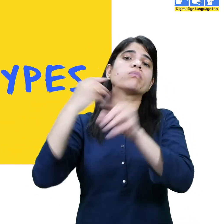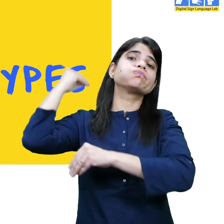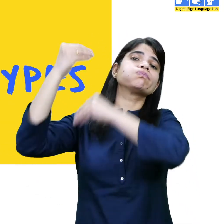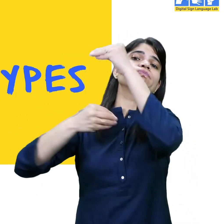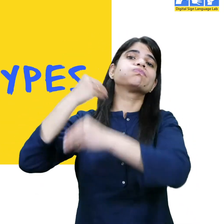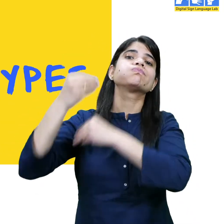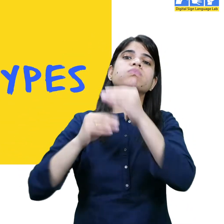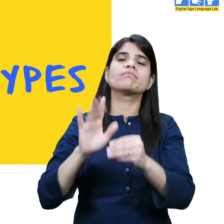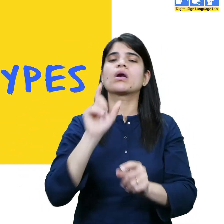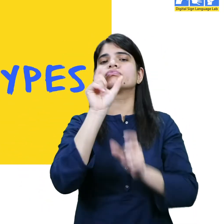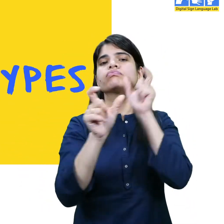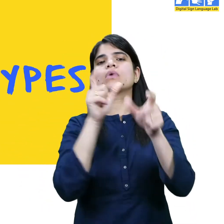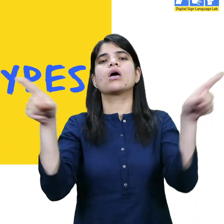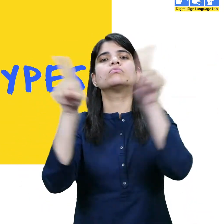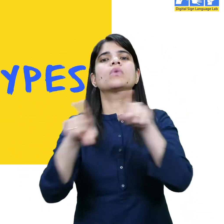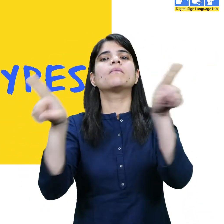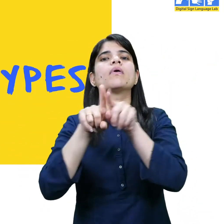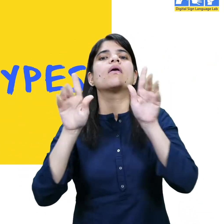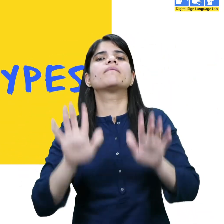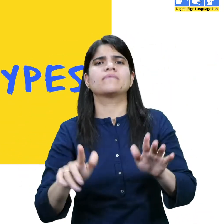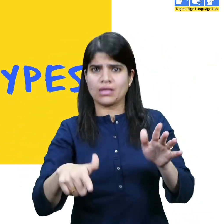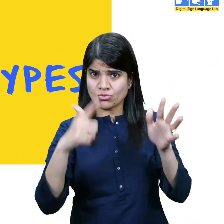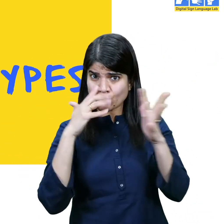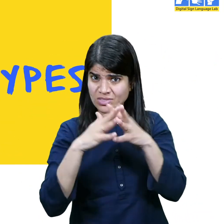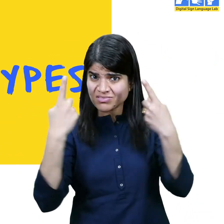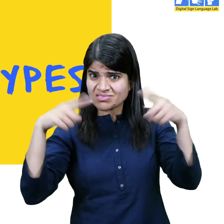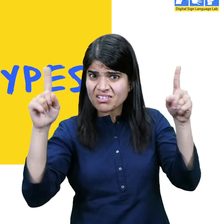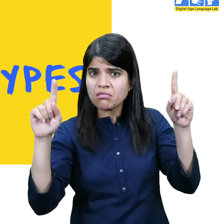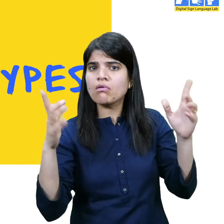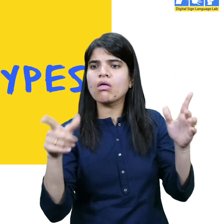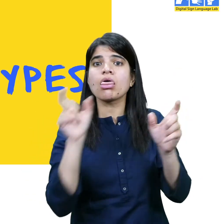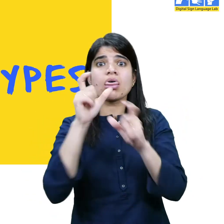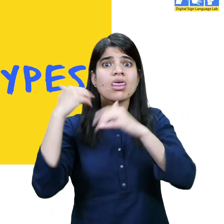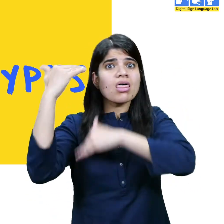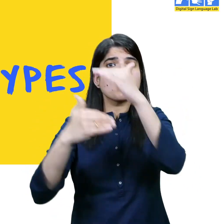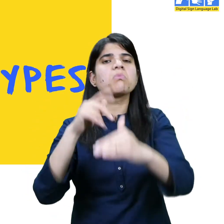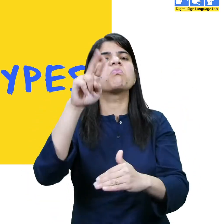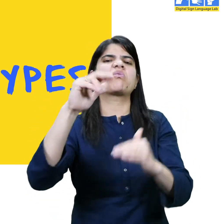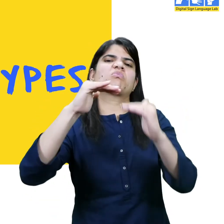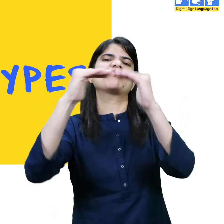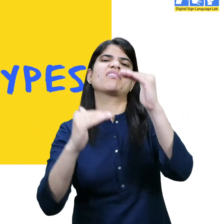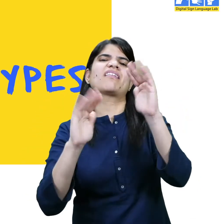restrictive ideas about gender that really aren't true or fair.